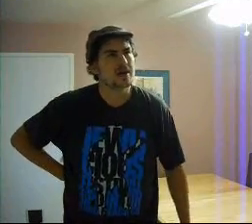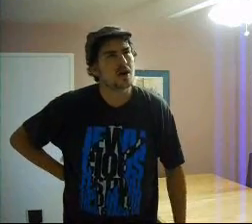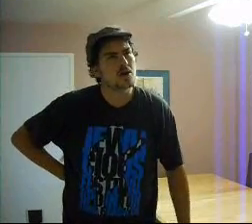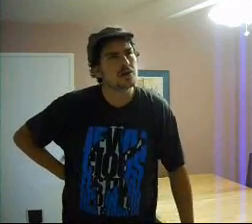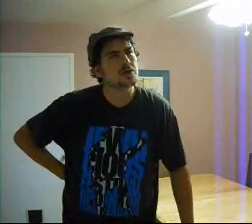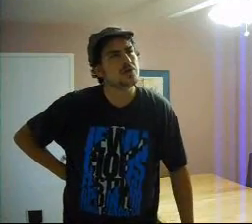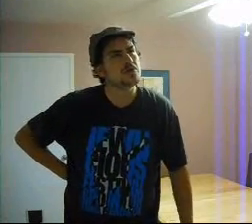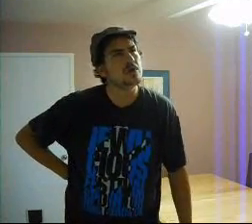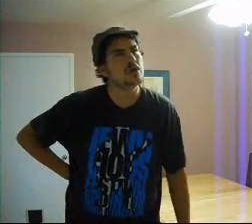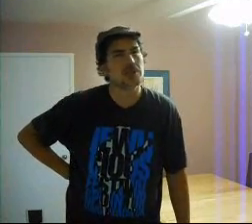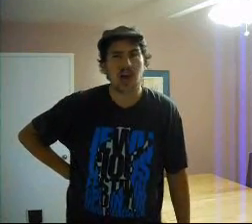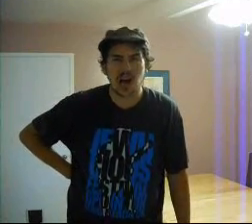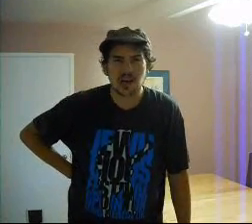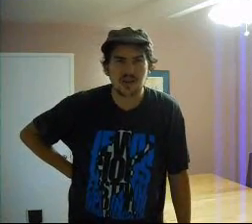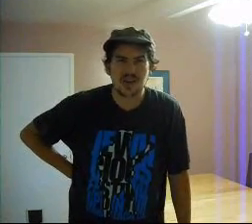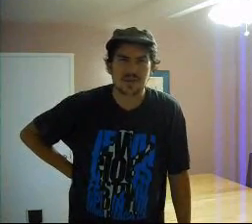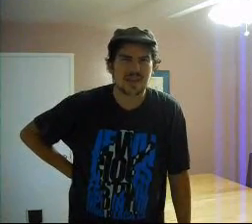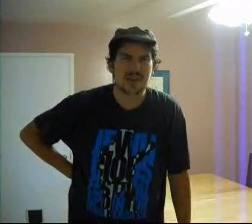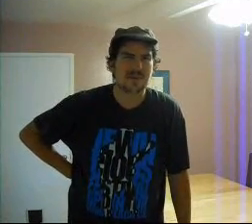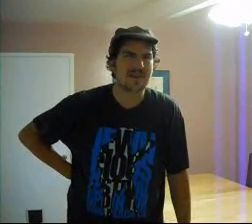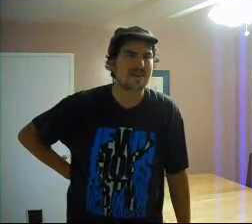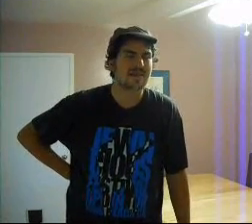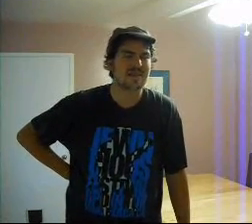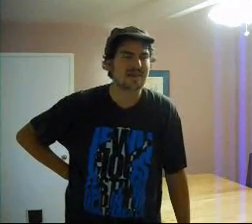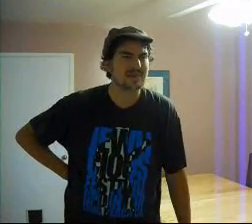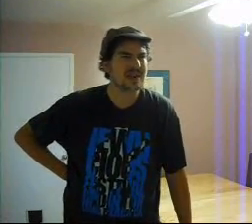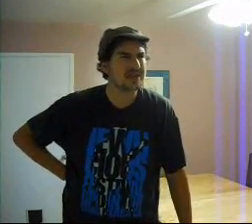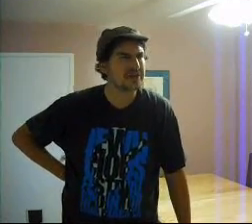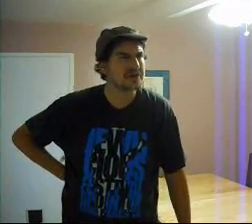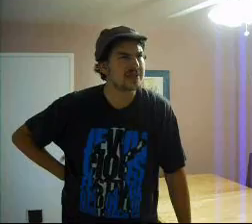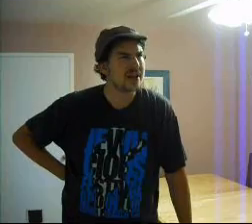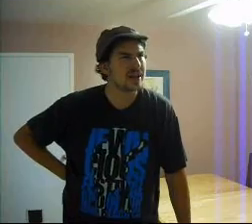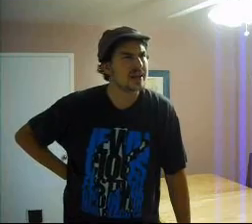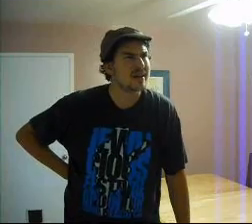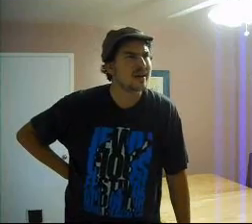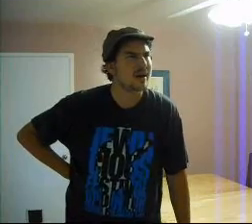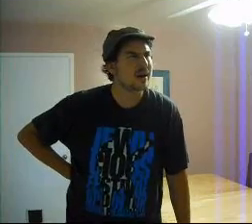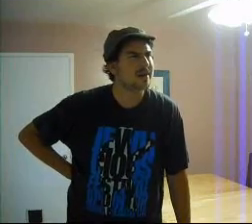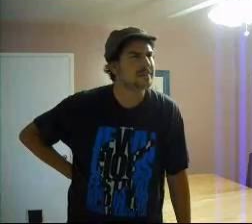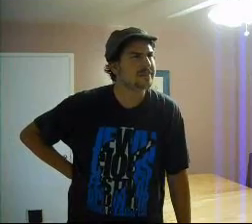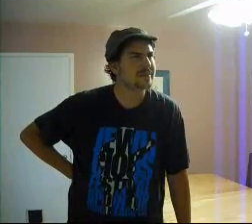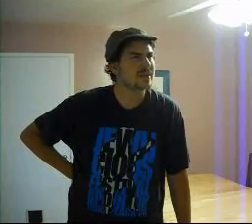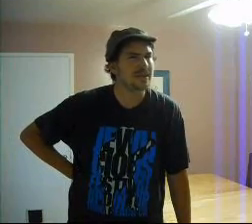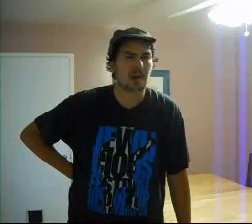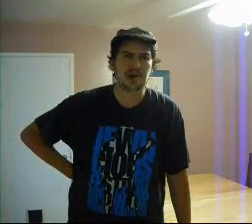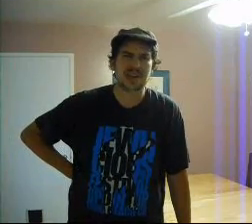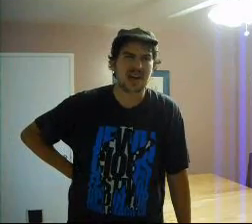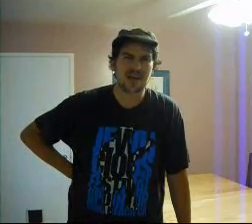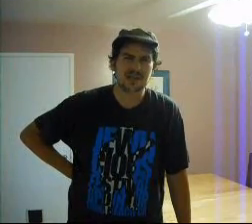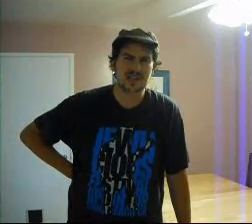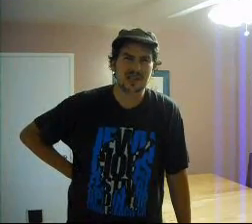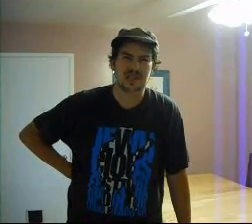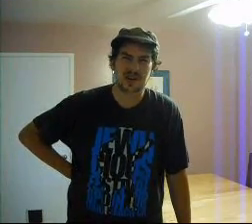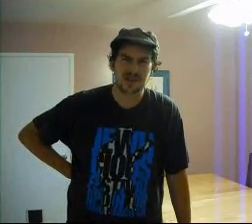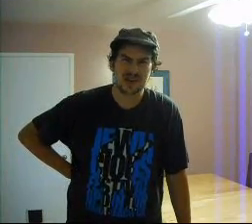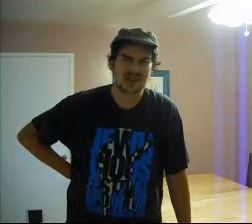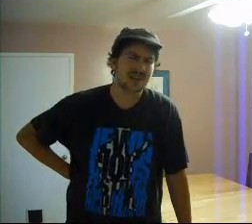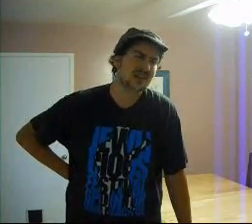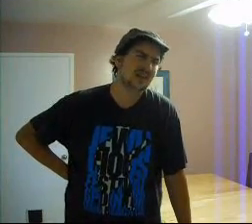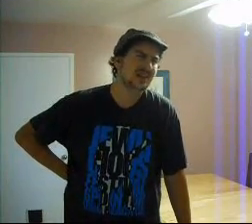Hodu. Tachnun on Monday. On Monday and Thursday. Um. Barsi. Nafsi. L'david. Eich. Eh.